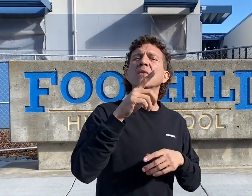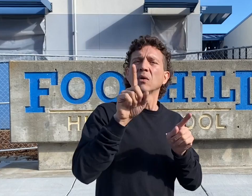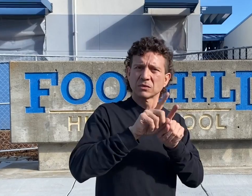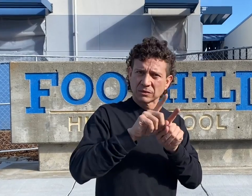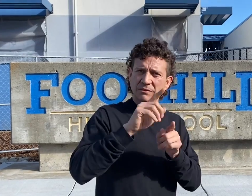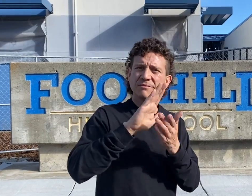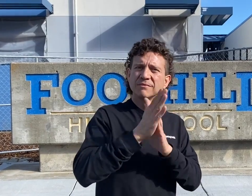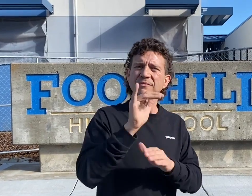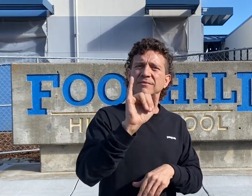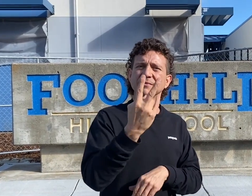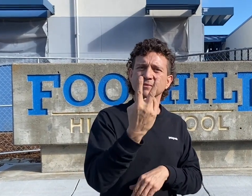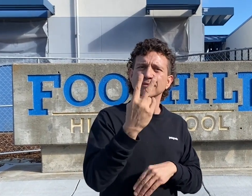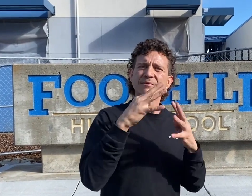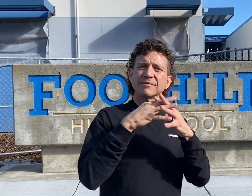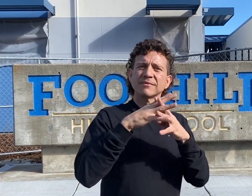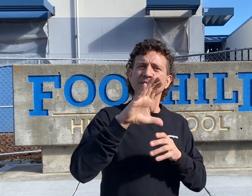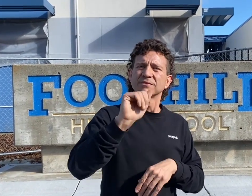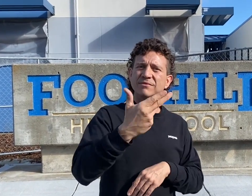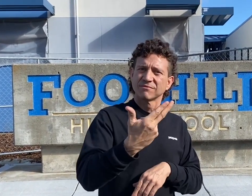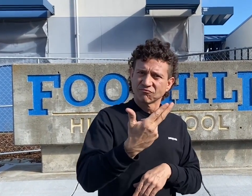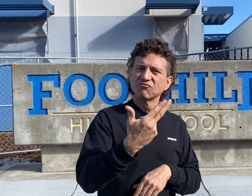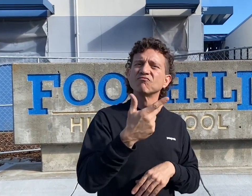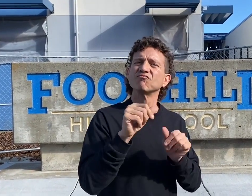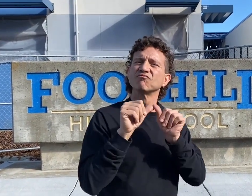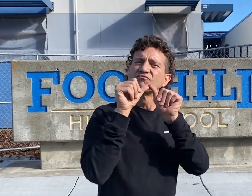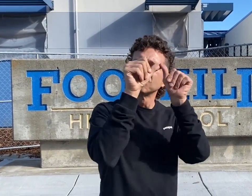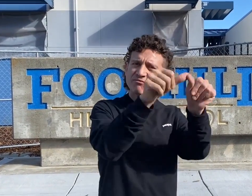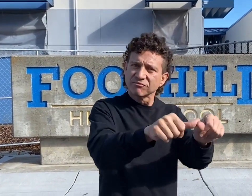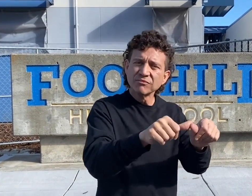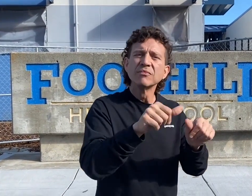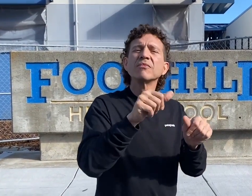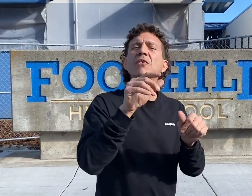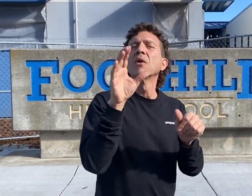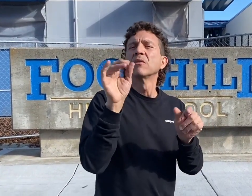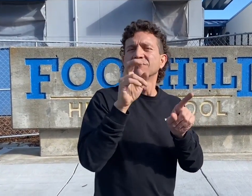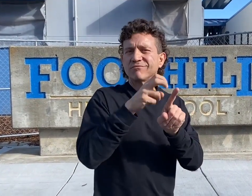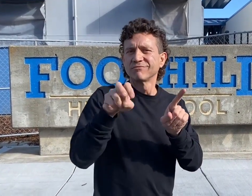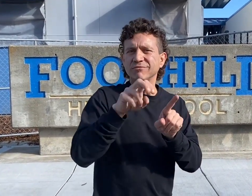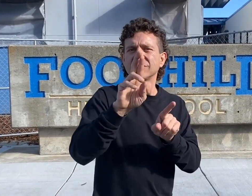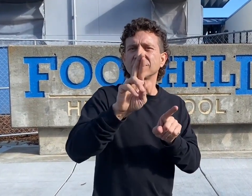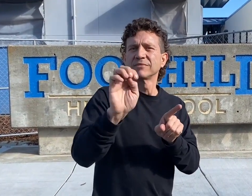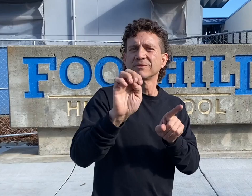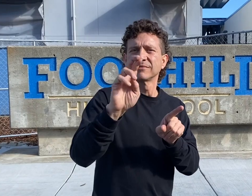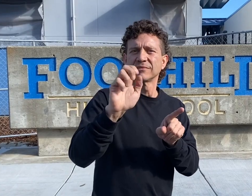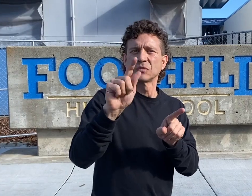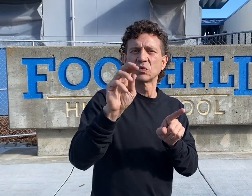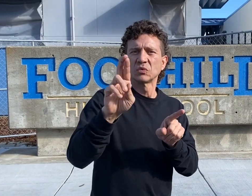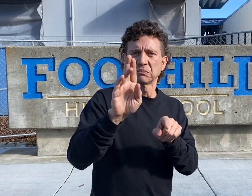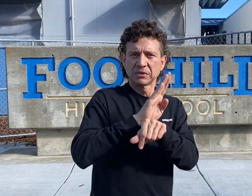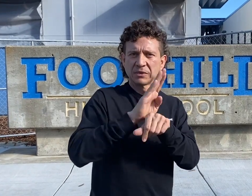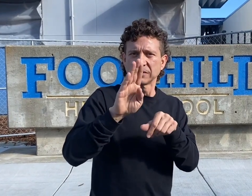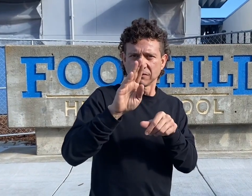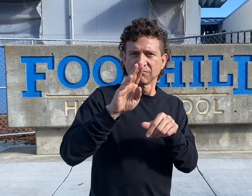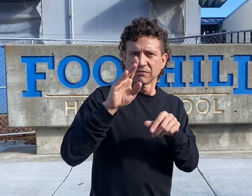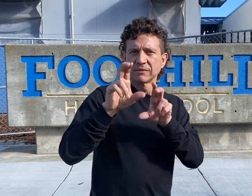coach where he continues to work while maintaining his career in real estate in Pleasanton and Livermore.